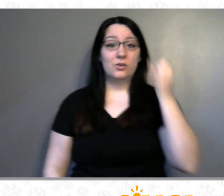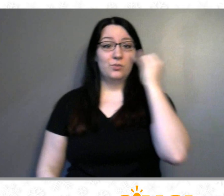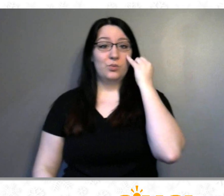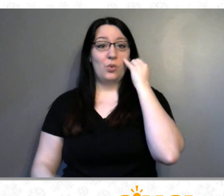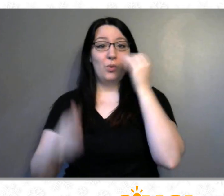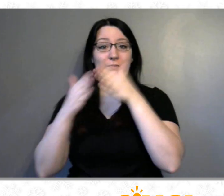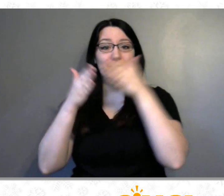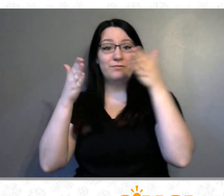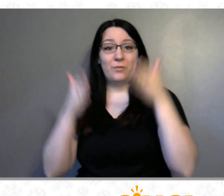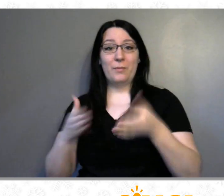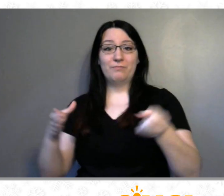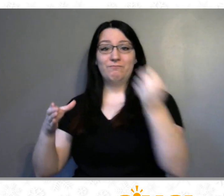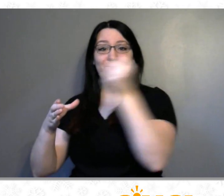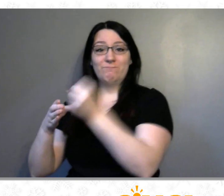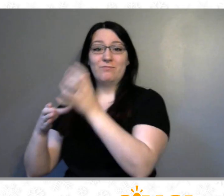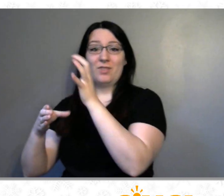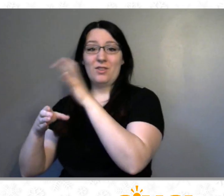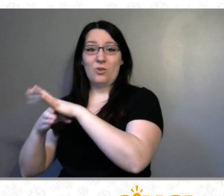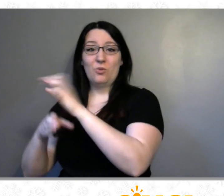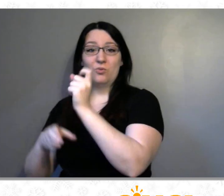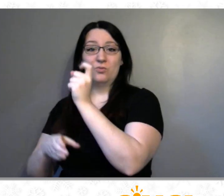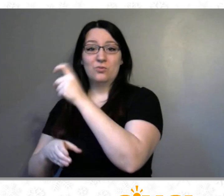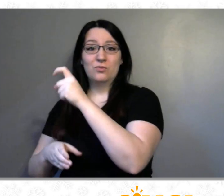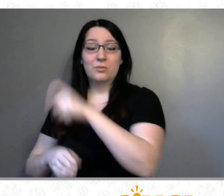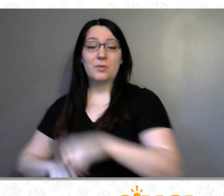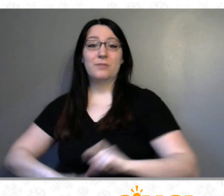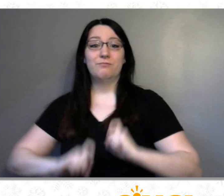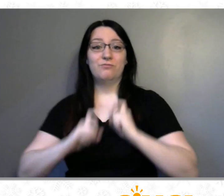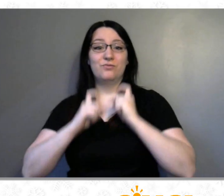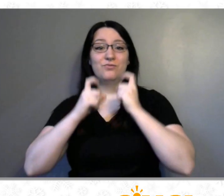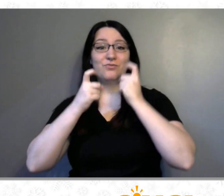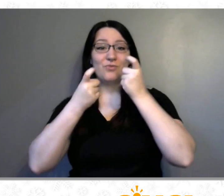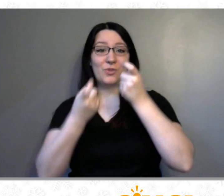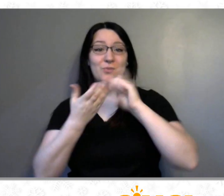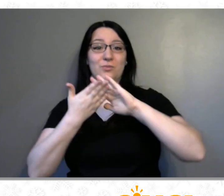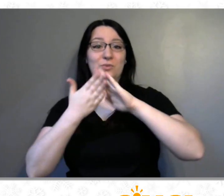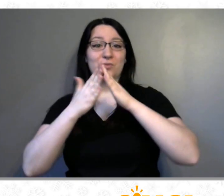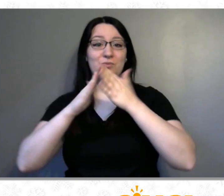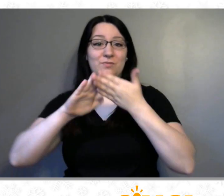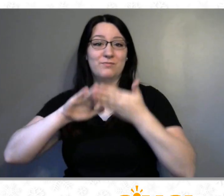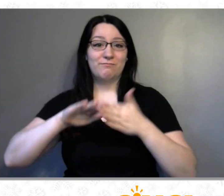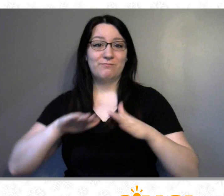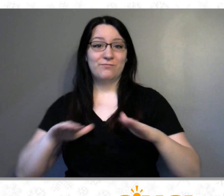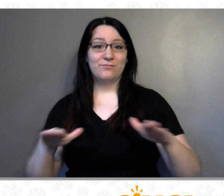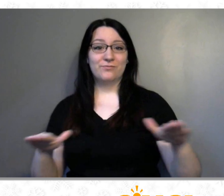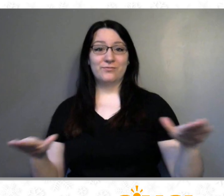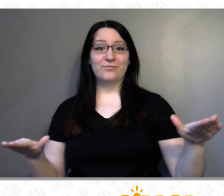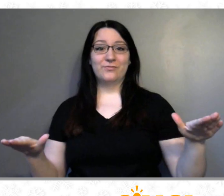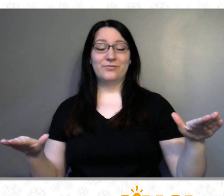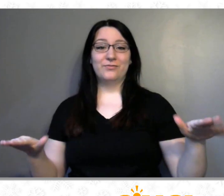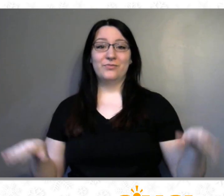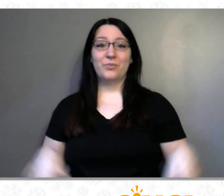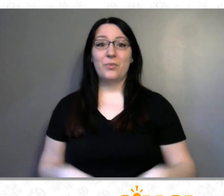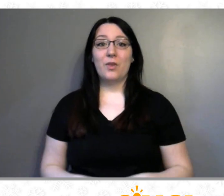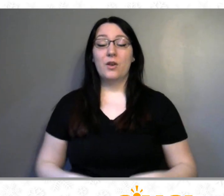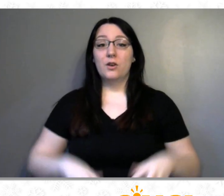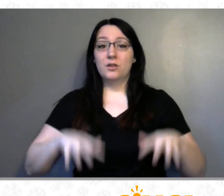So if you must stay at home, Sim Shalom, Sim Shalom, Sim Shalom. While